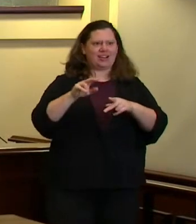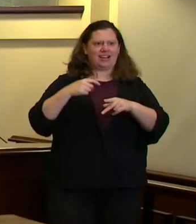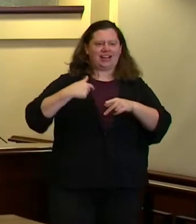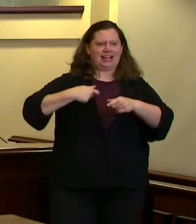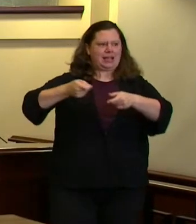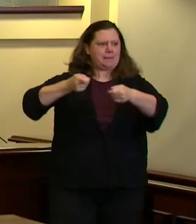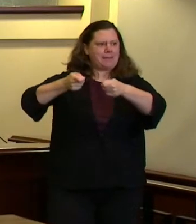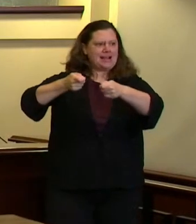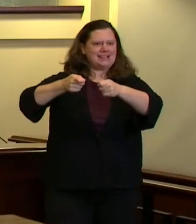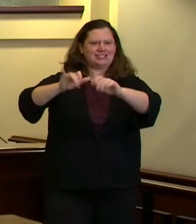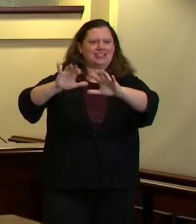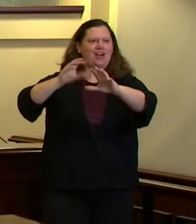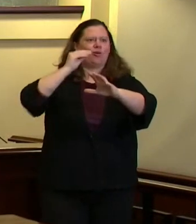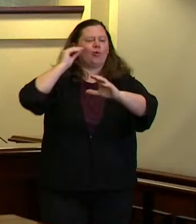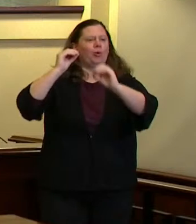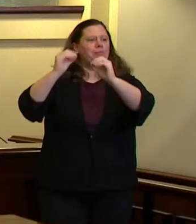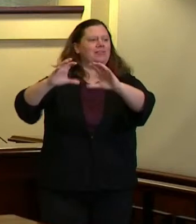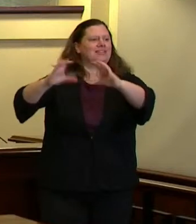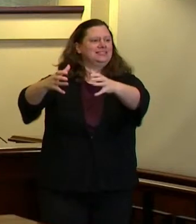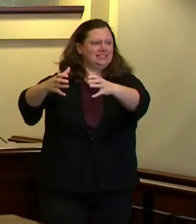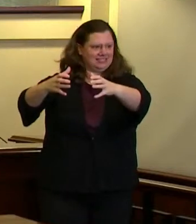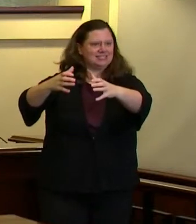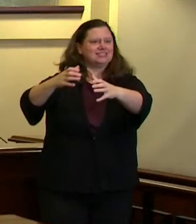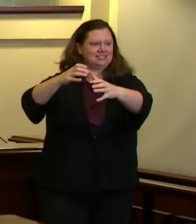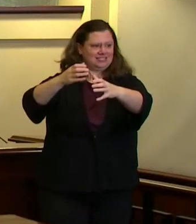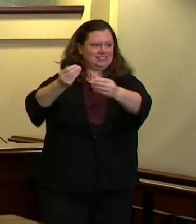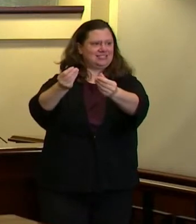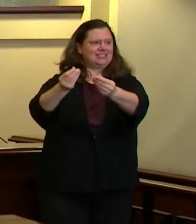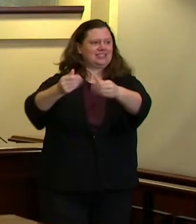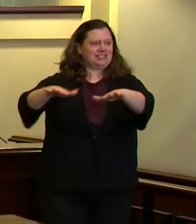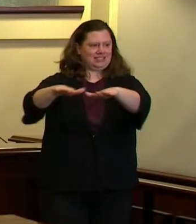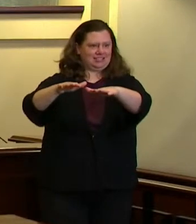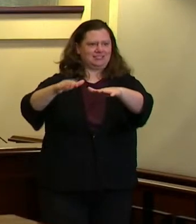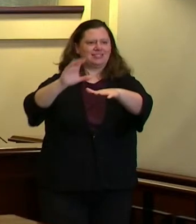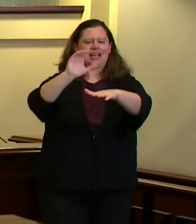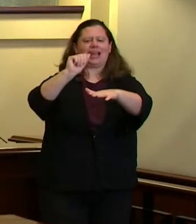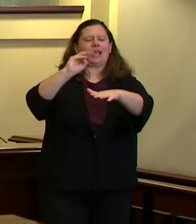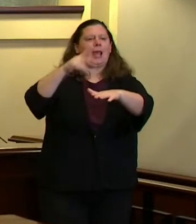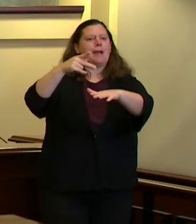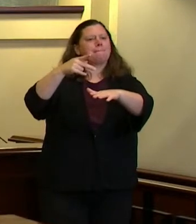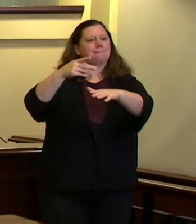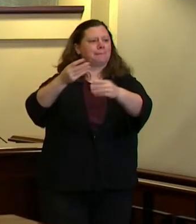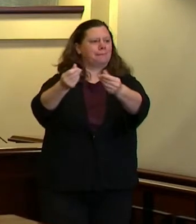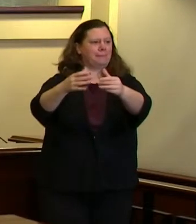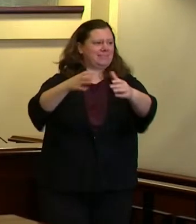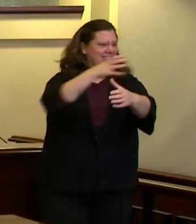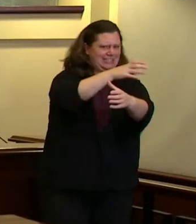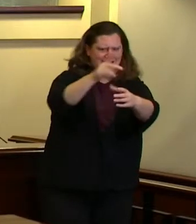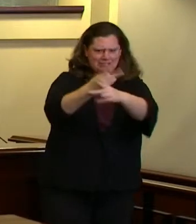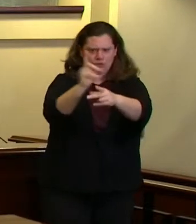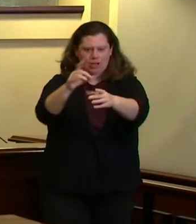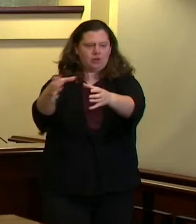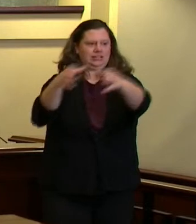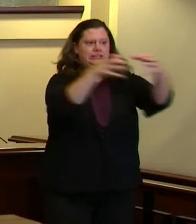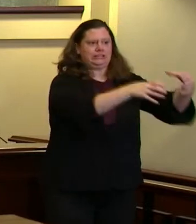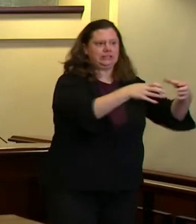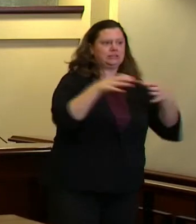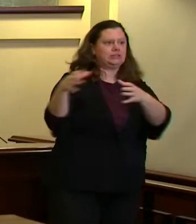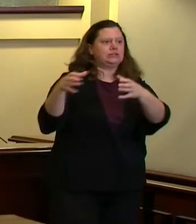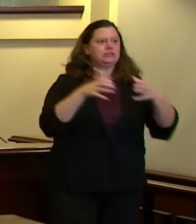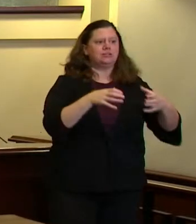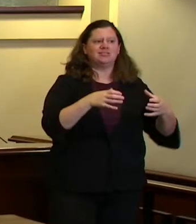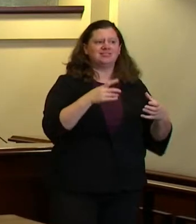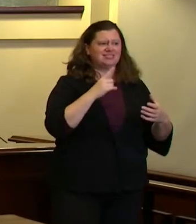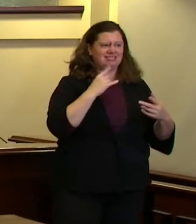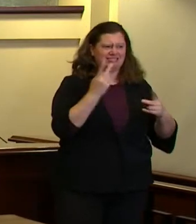response to the covet crisis or yeah i don't know that we've ever opened 300 or 275 beds of new shelter